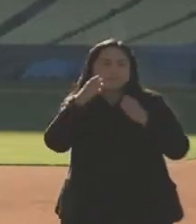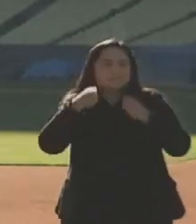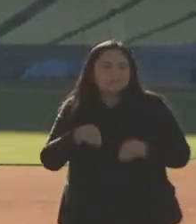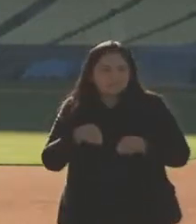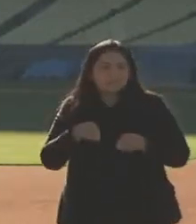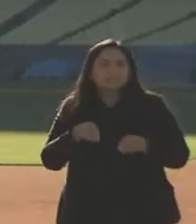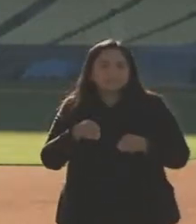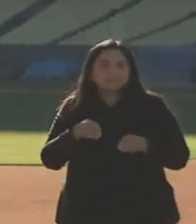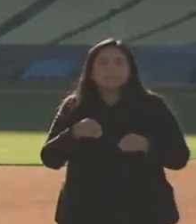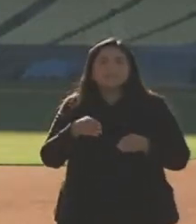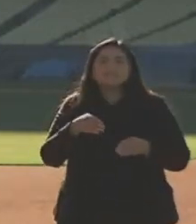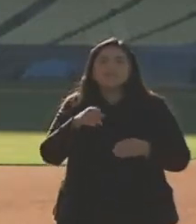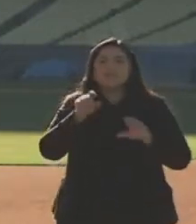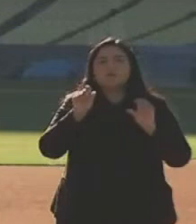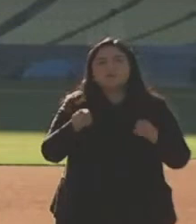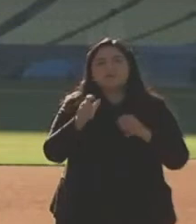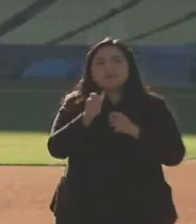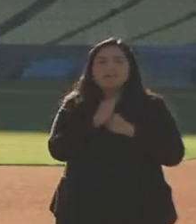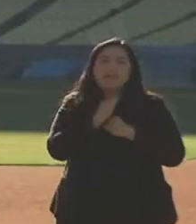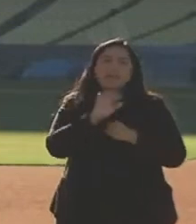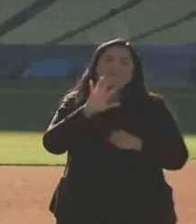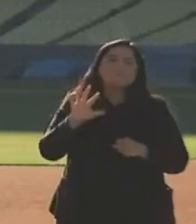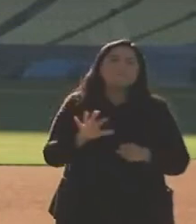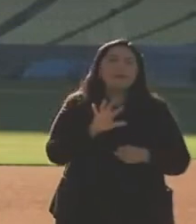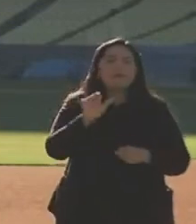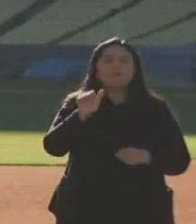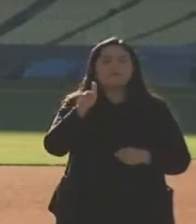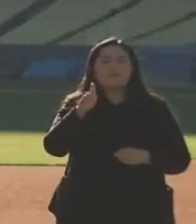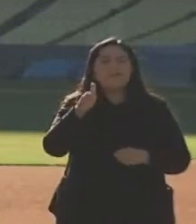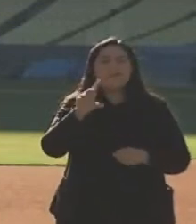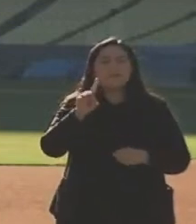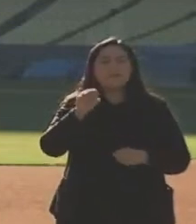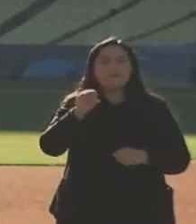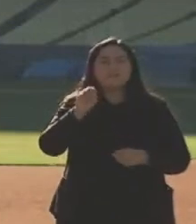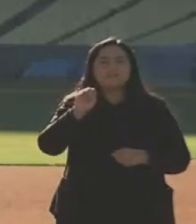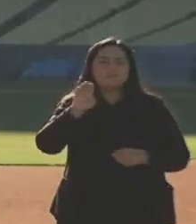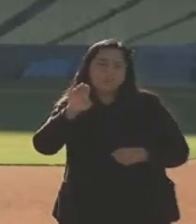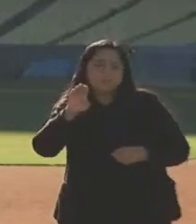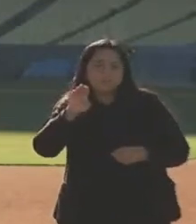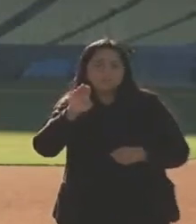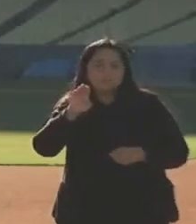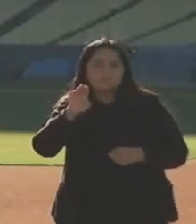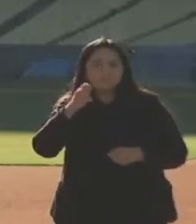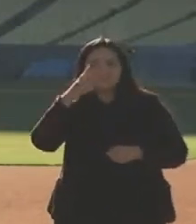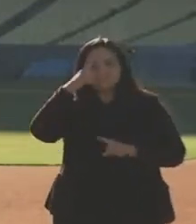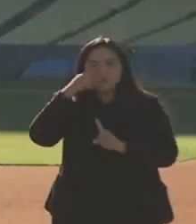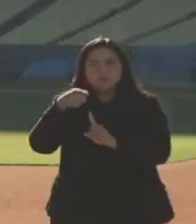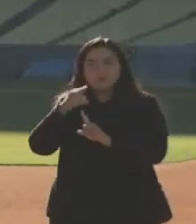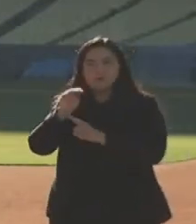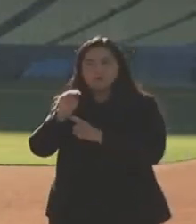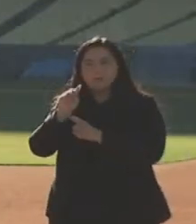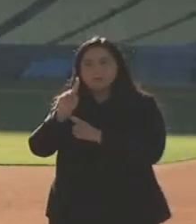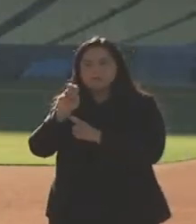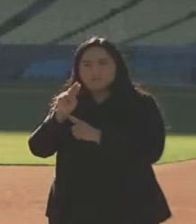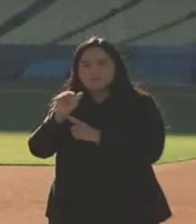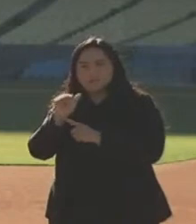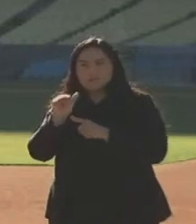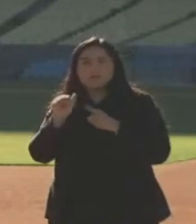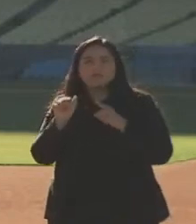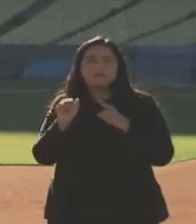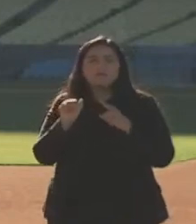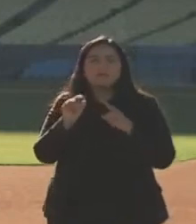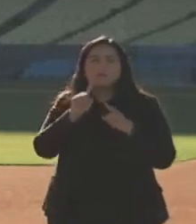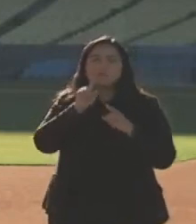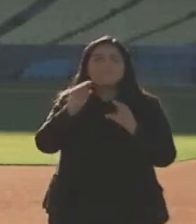you can get about 10 doses at the dosage level for the Moderna ones and there's really nothing left there.